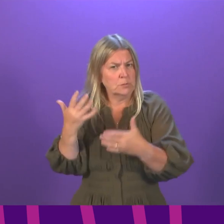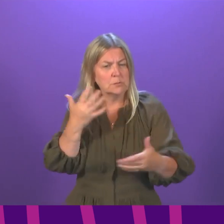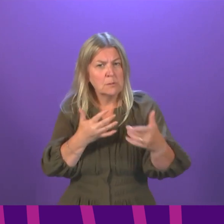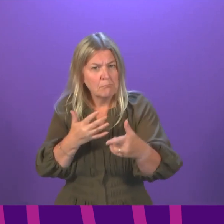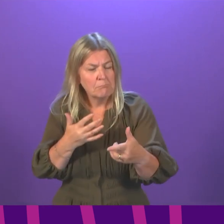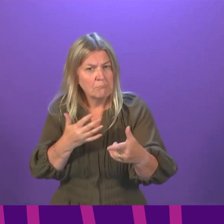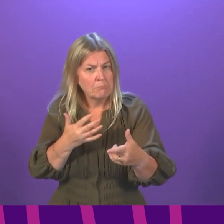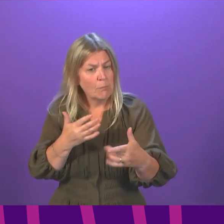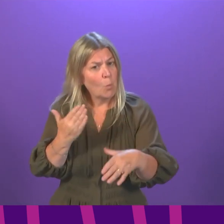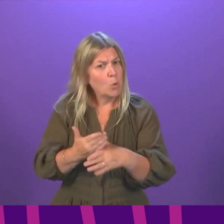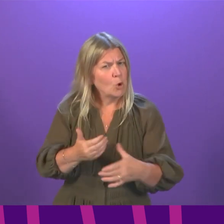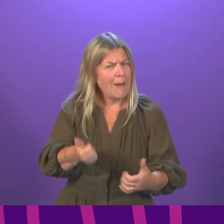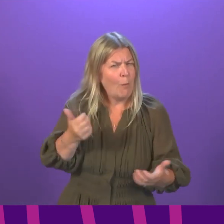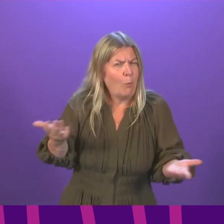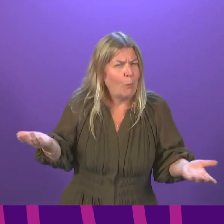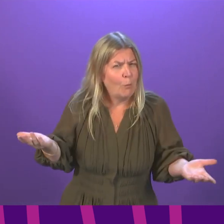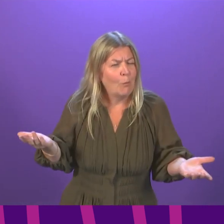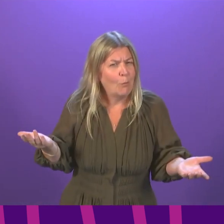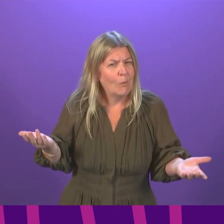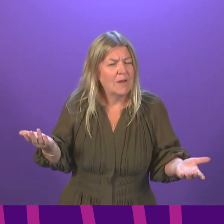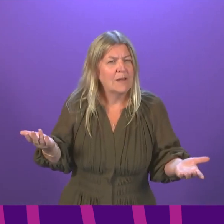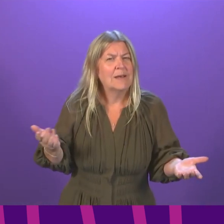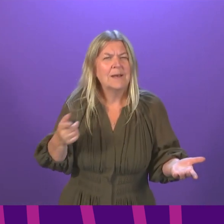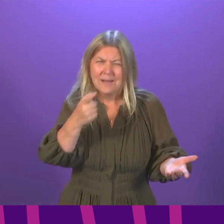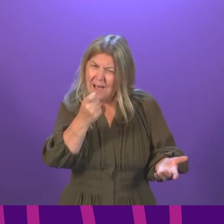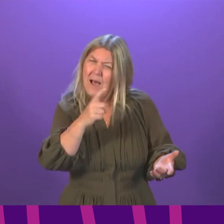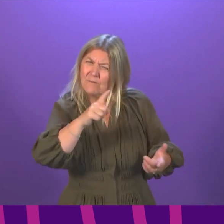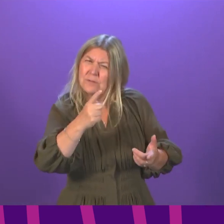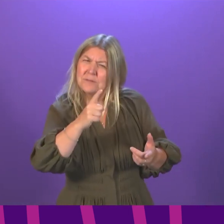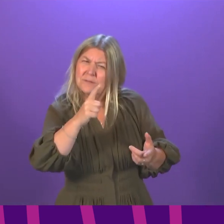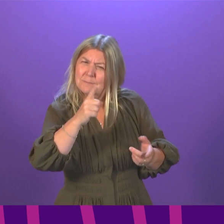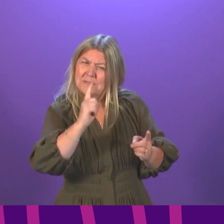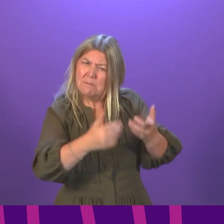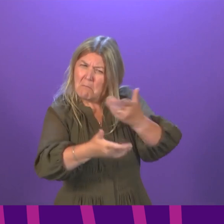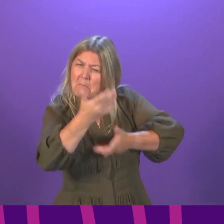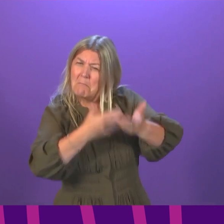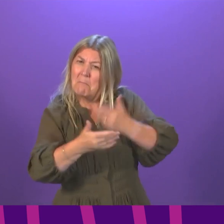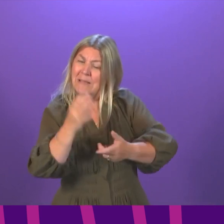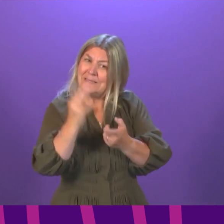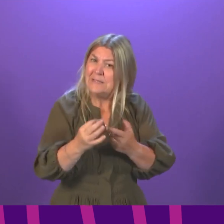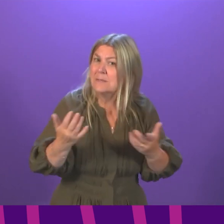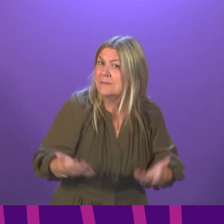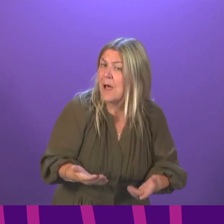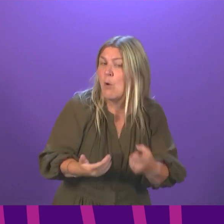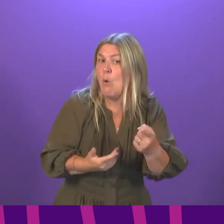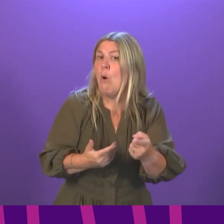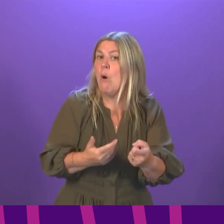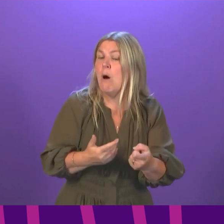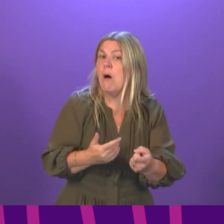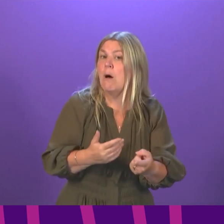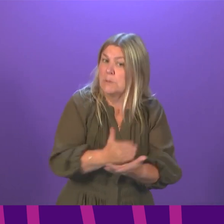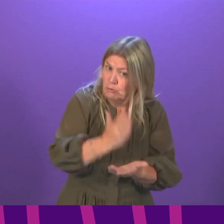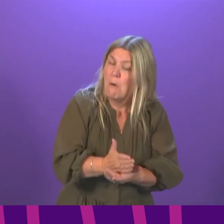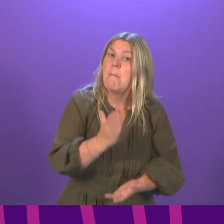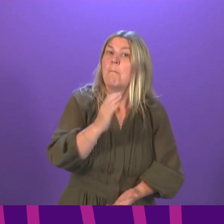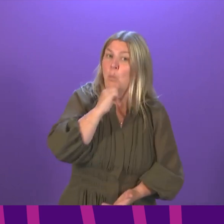this is intended to work in practice. I wonder if the First Minister can give me any details now and can she give me an assurance that she will